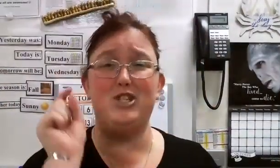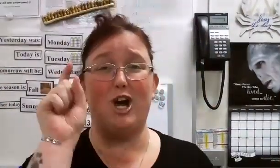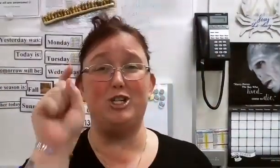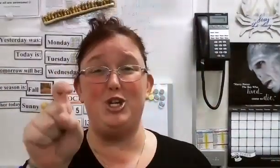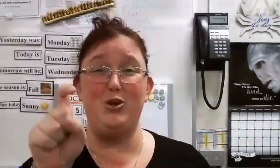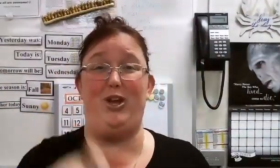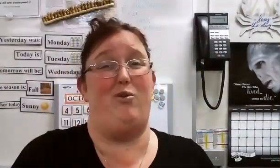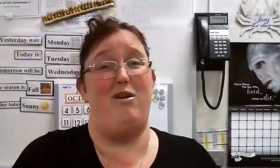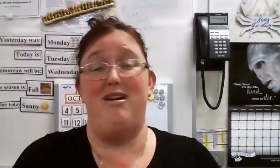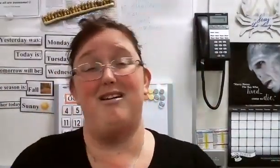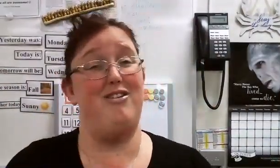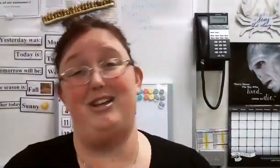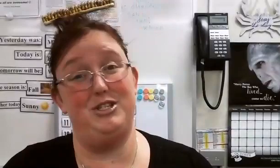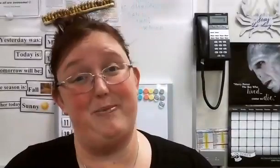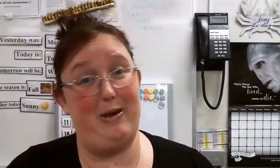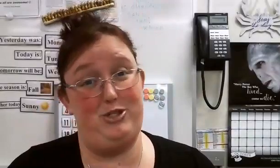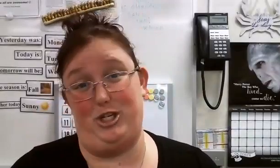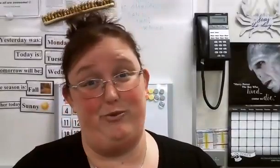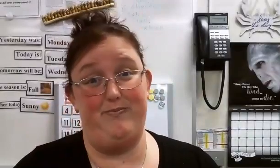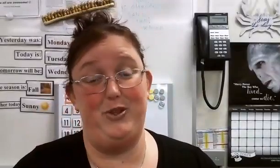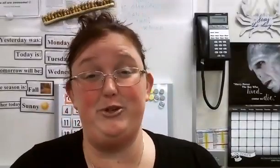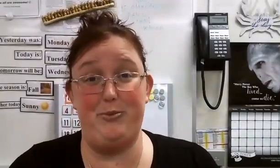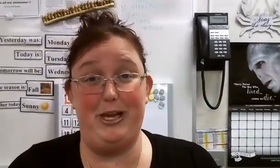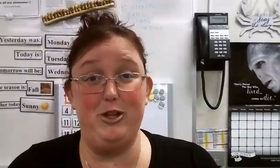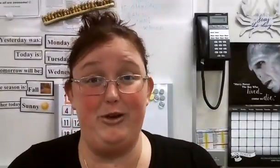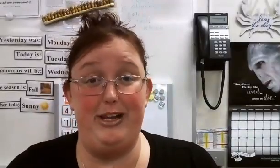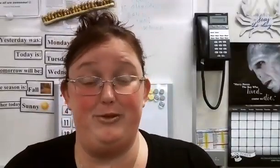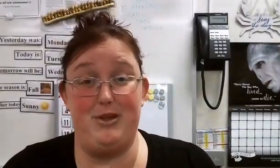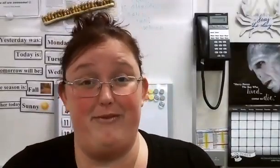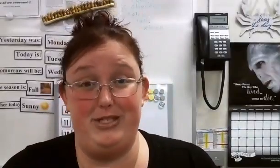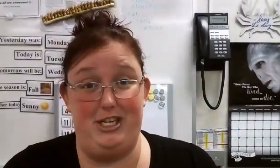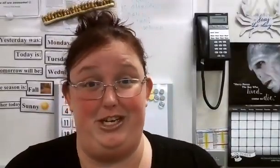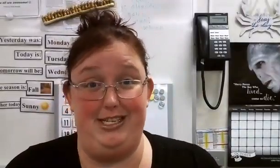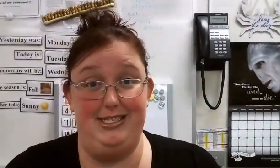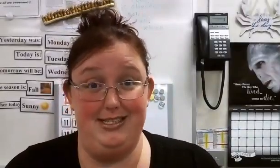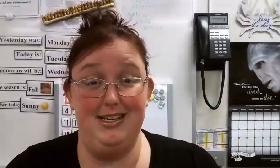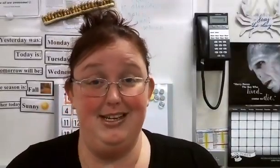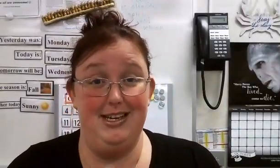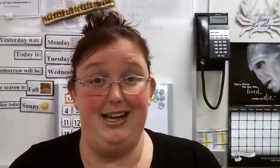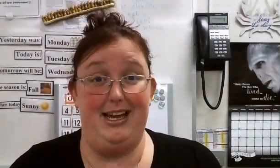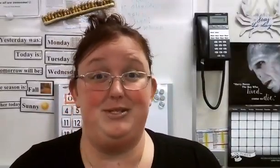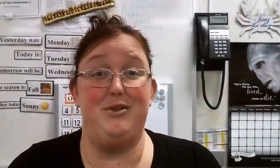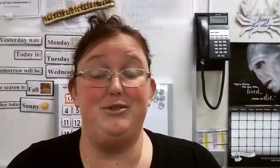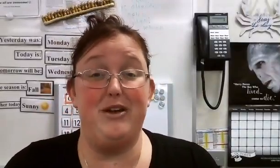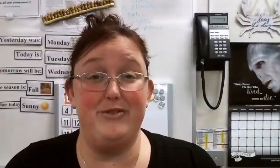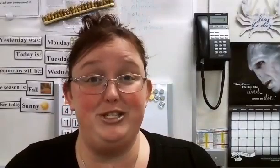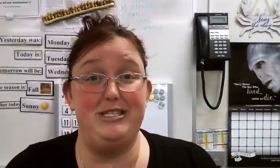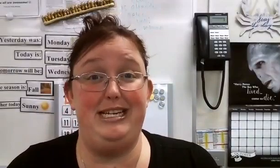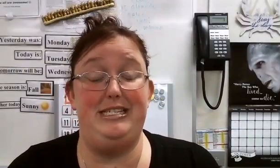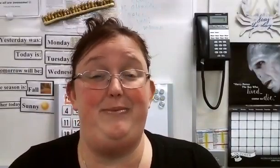to talk to you, not just about you. You should be included in those conversations. Ah, so those conversations need to